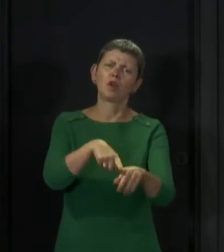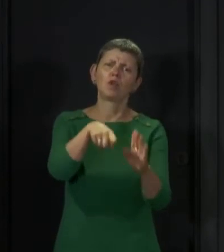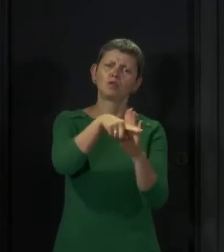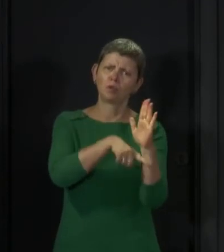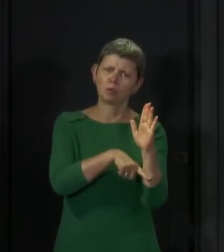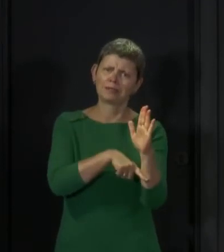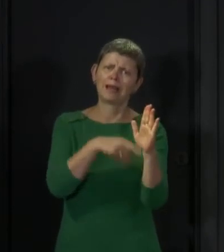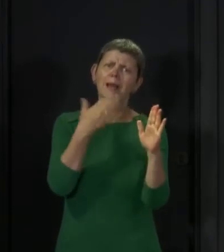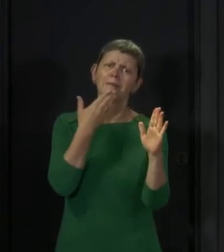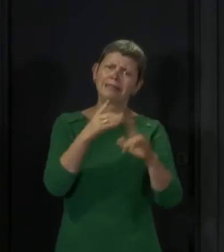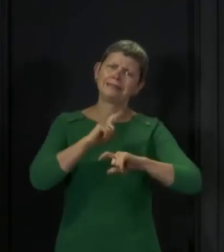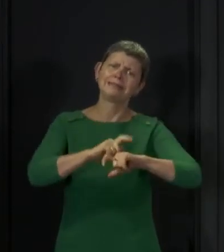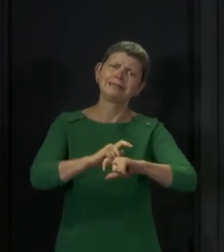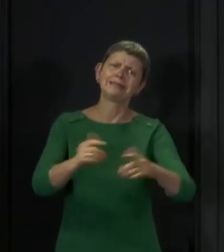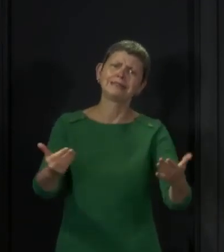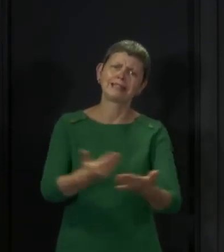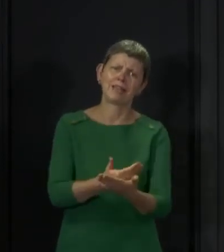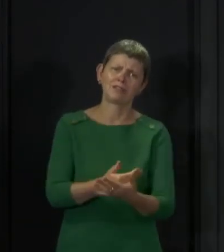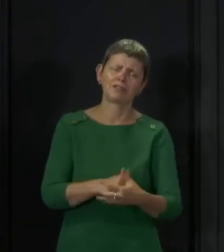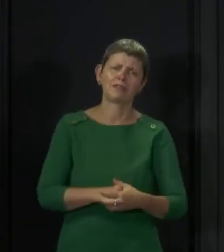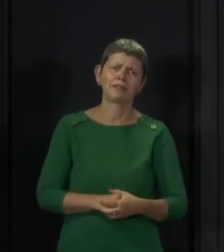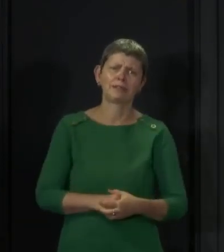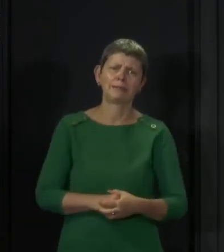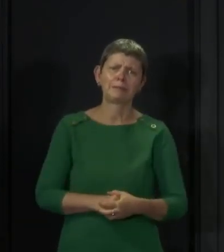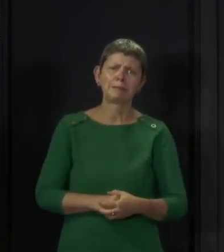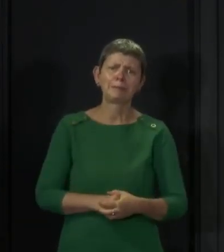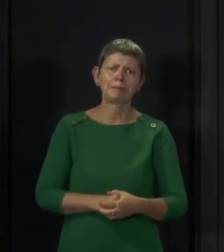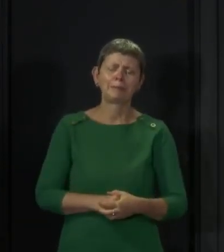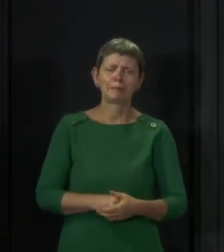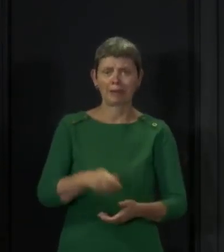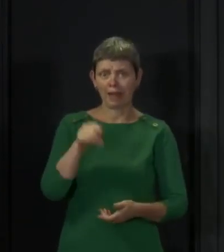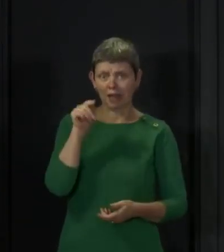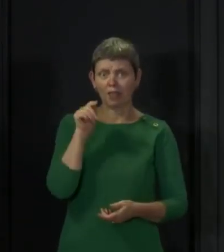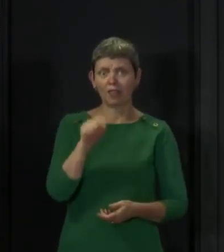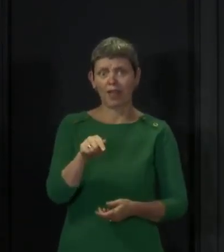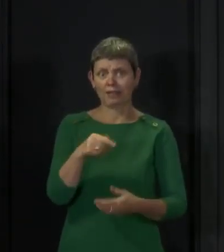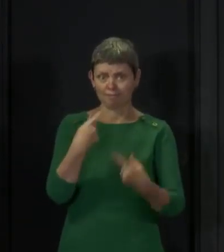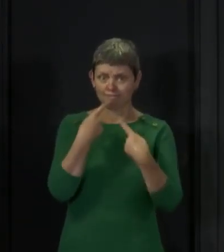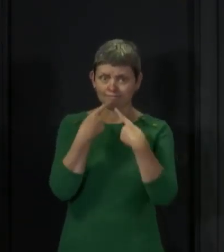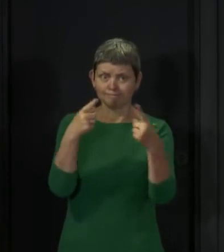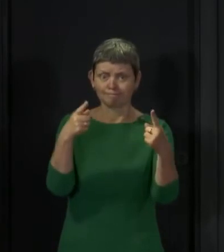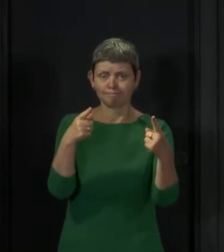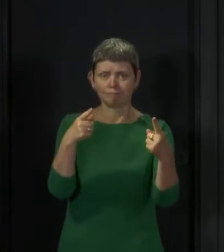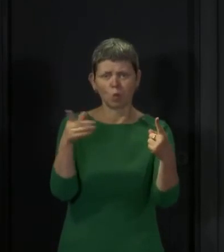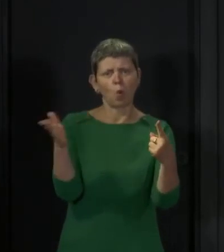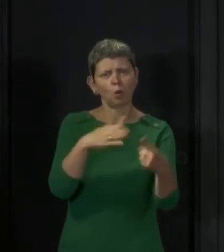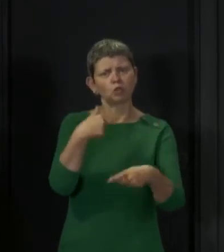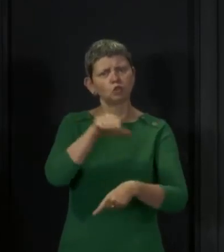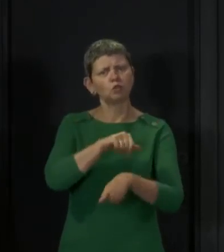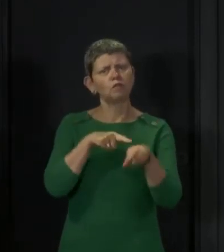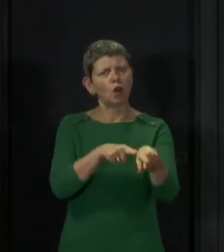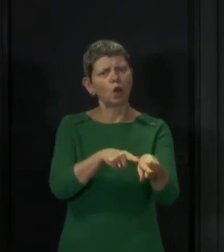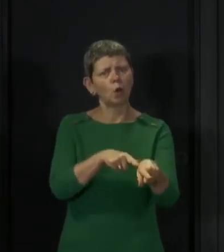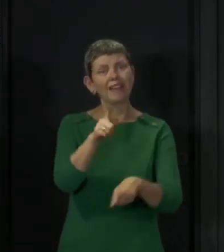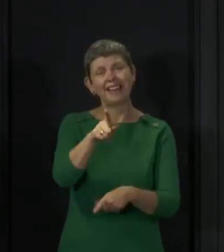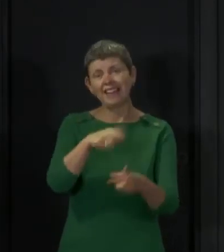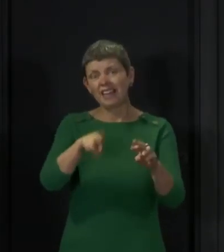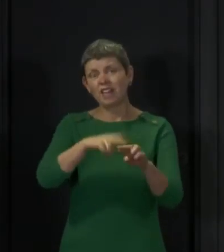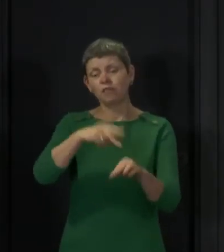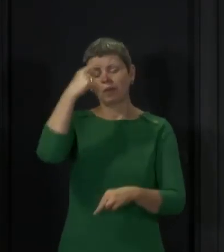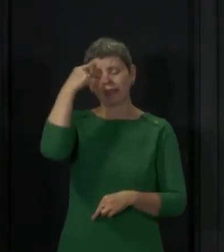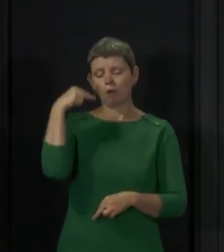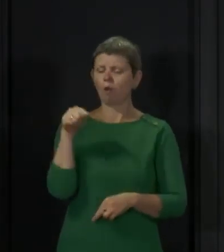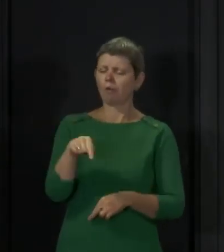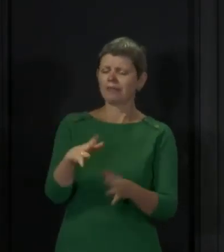stay safe. In fact, that's a message which all of us should heed. If you're wondering whether or not it's okay to do something this